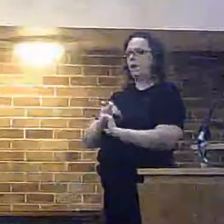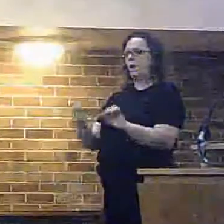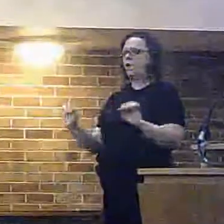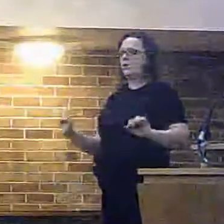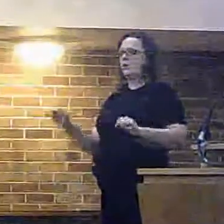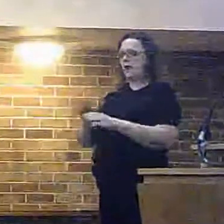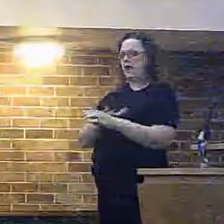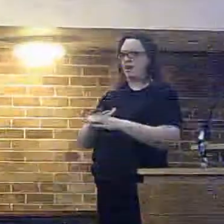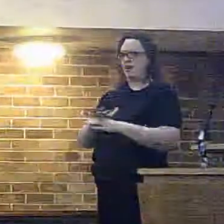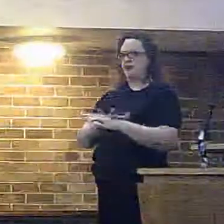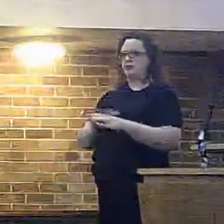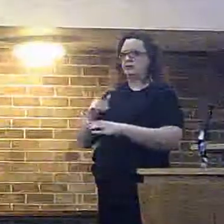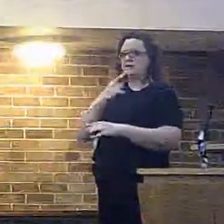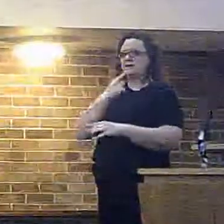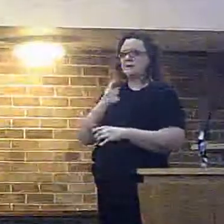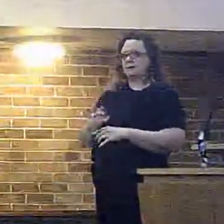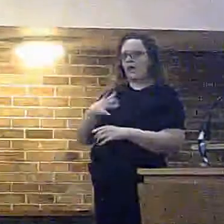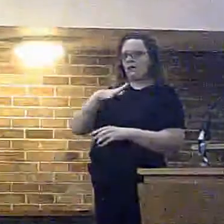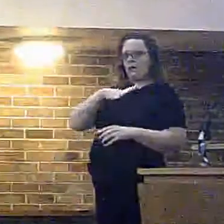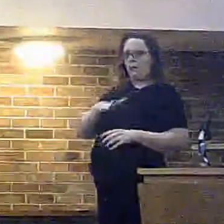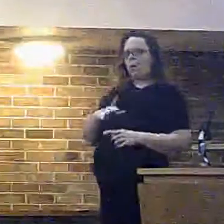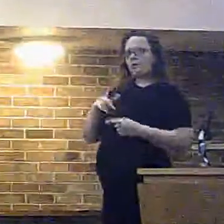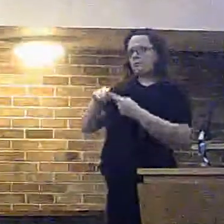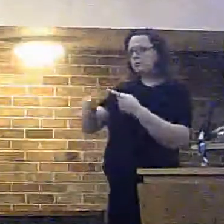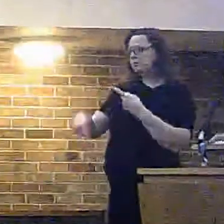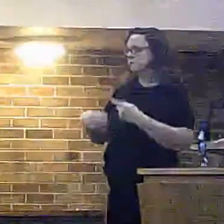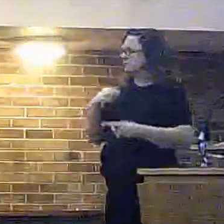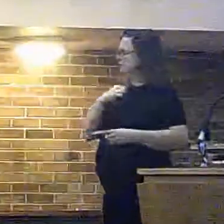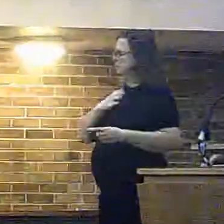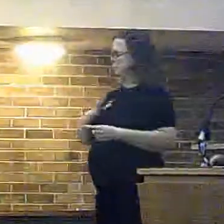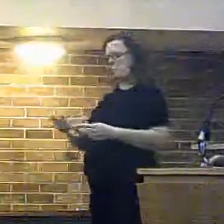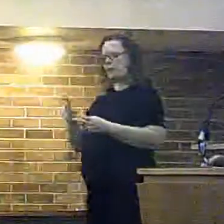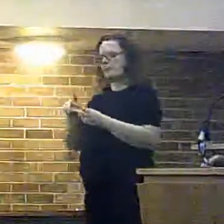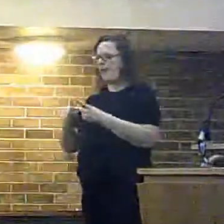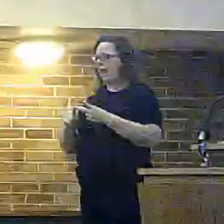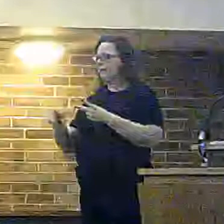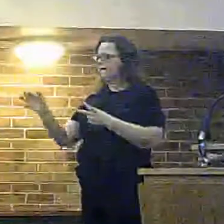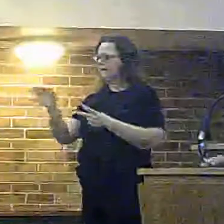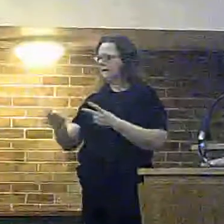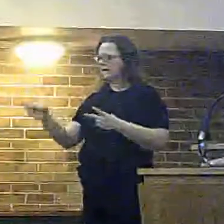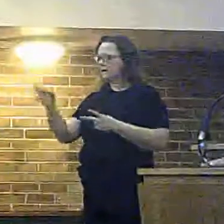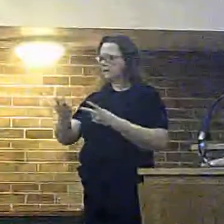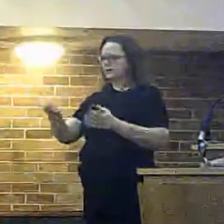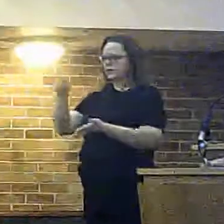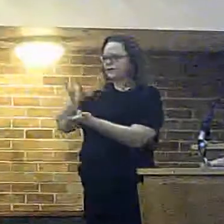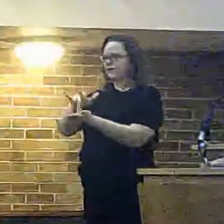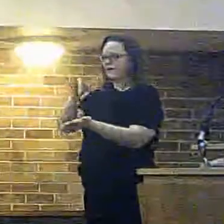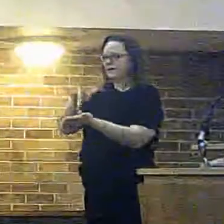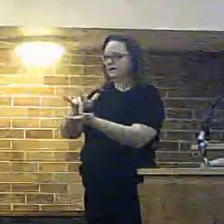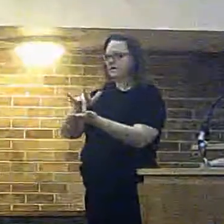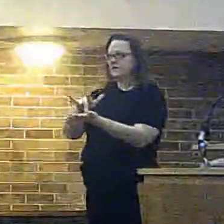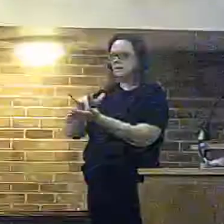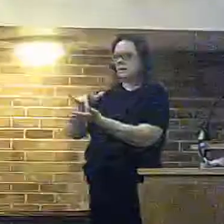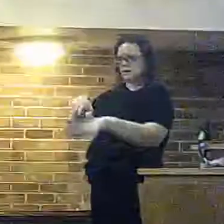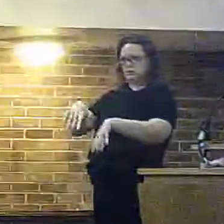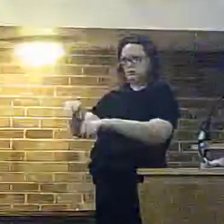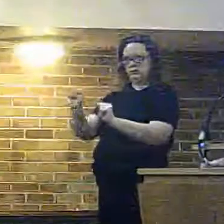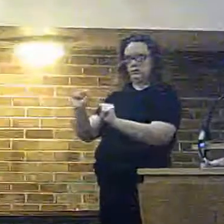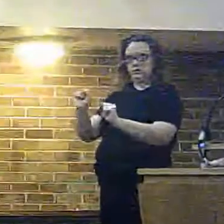and say what they want and what they don't want in their villages or their local centers that is coming in